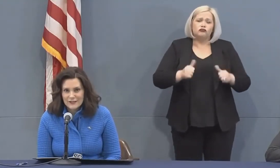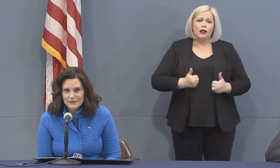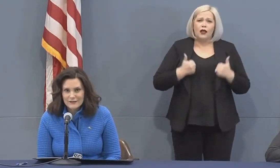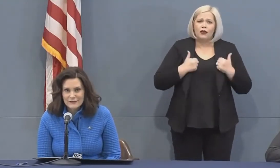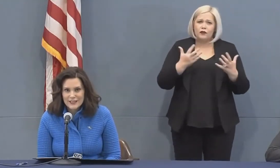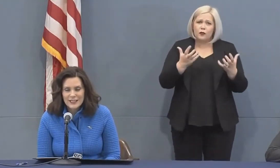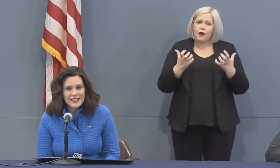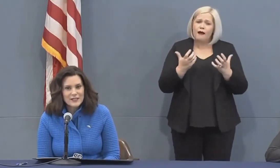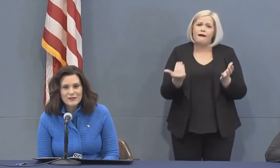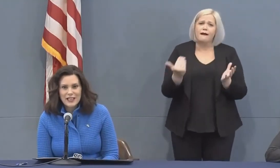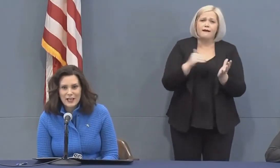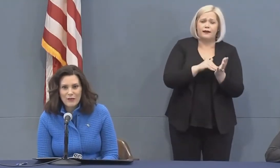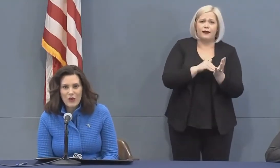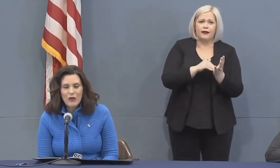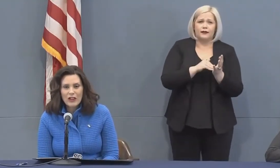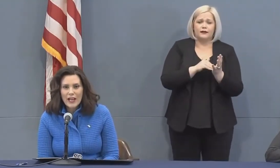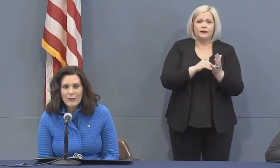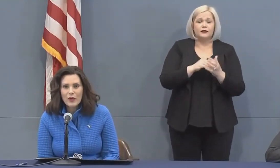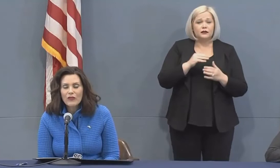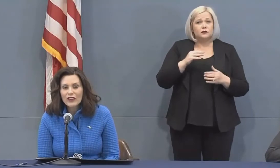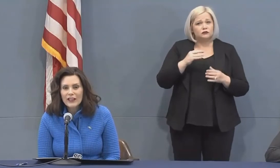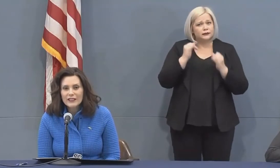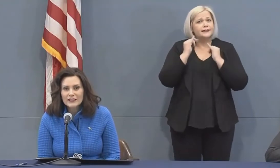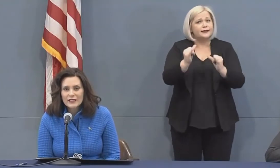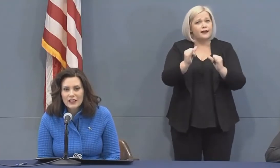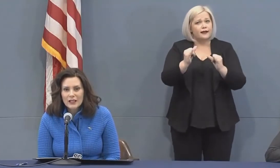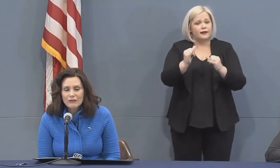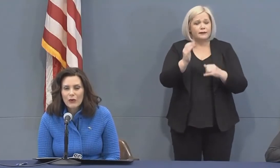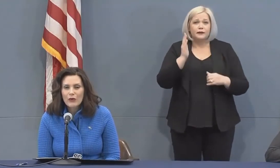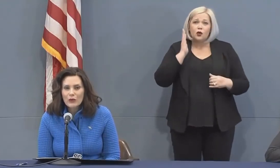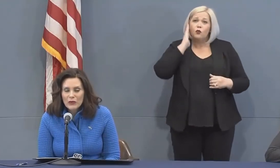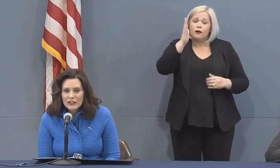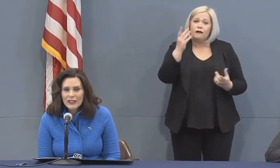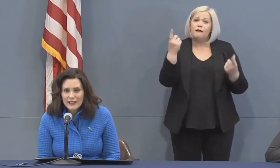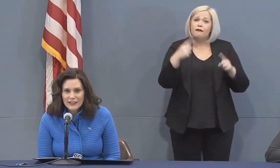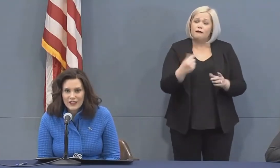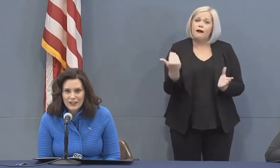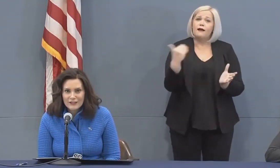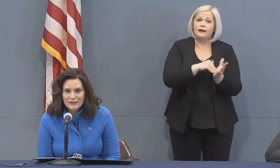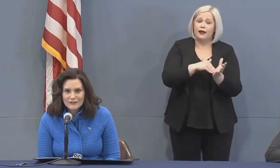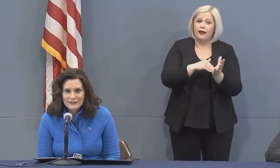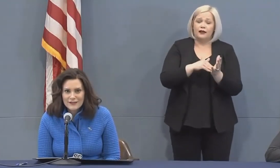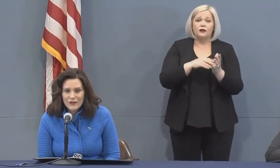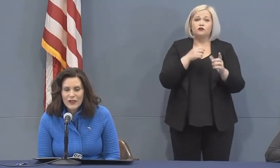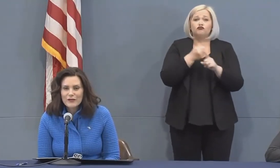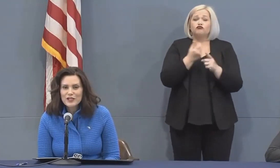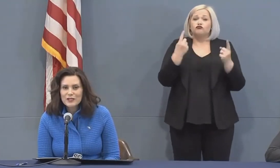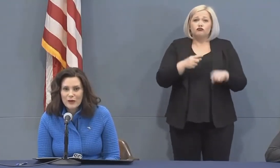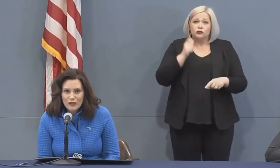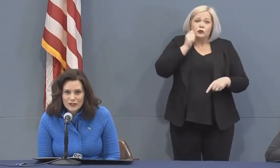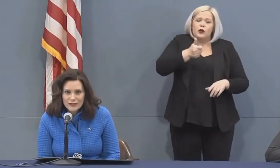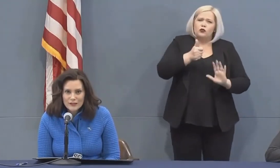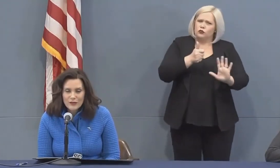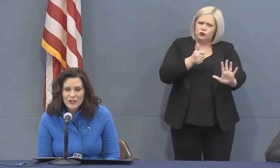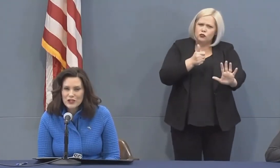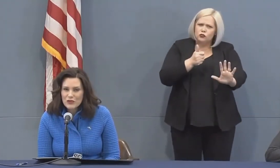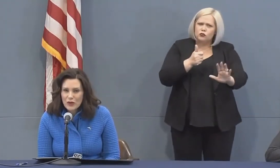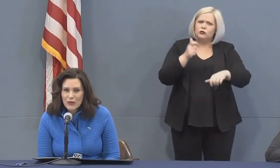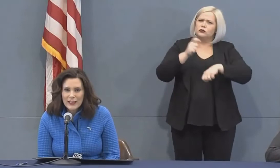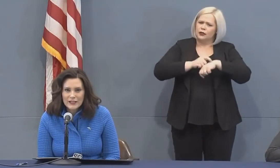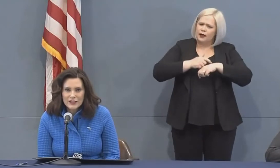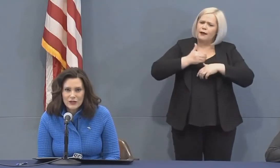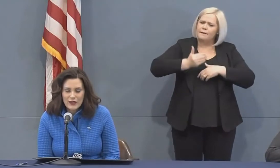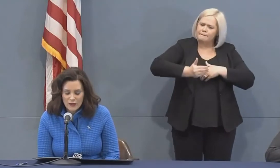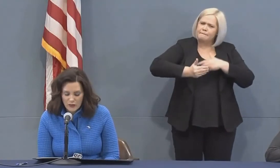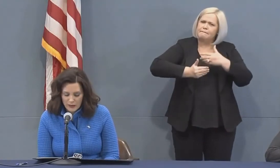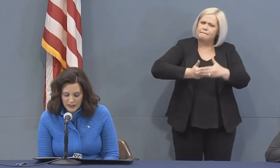to get there. It's going to take some time. It won't all happen overnight, but we will get there. We are smart. We do